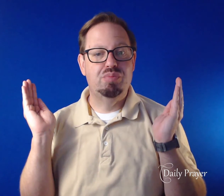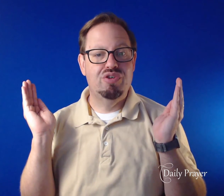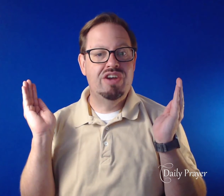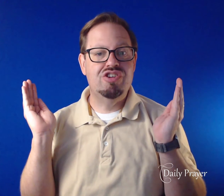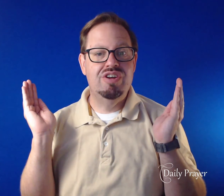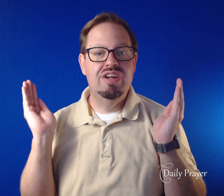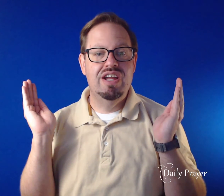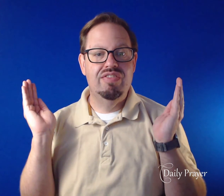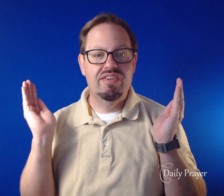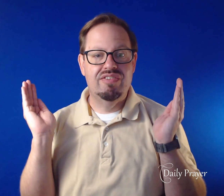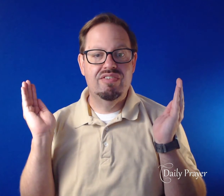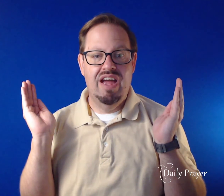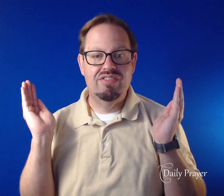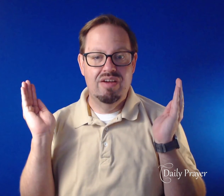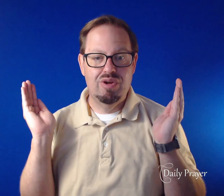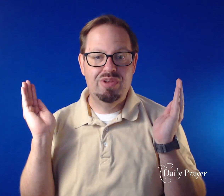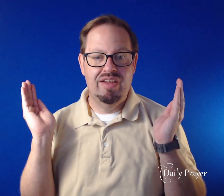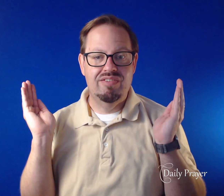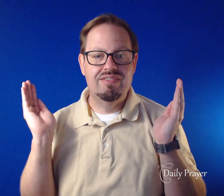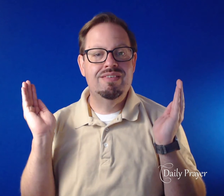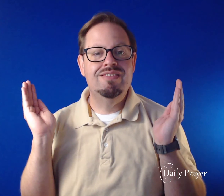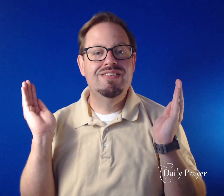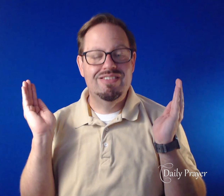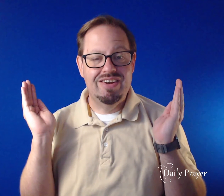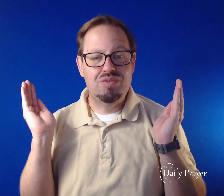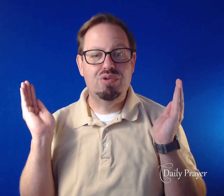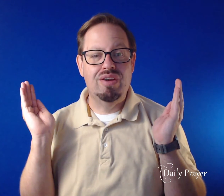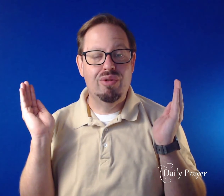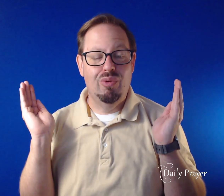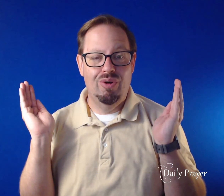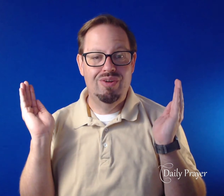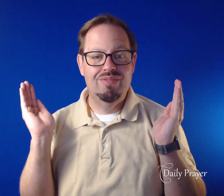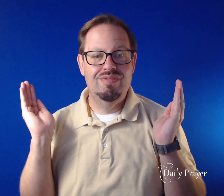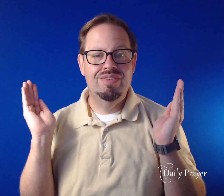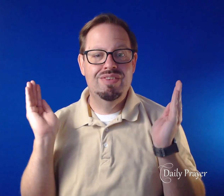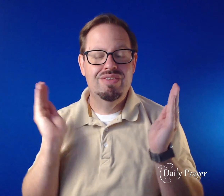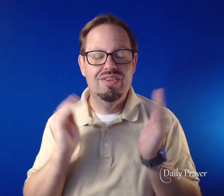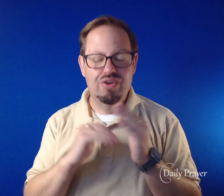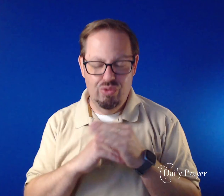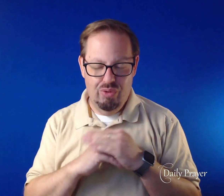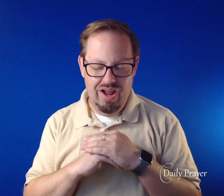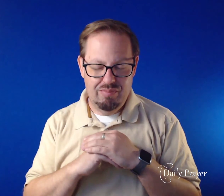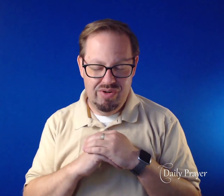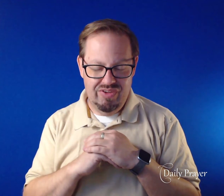protection in this and every place, let us pray to the Lord. Lord, have mercy.